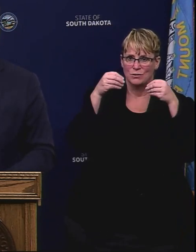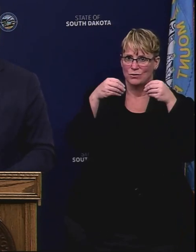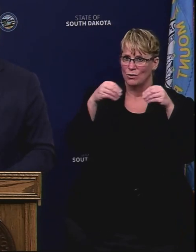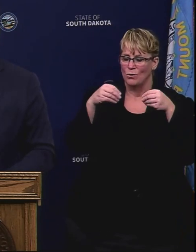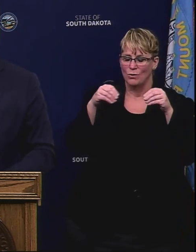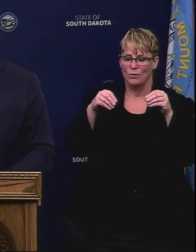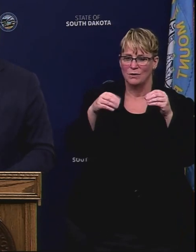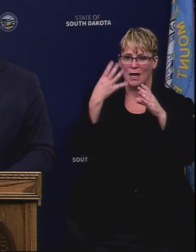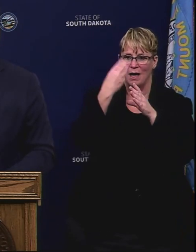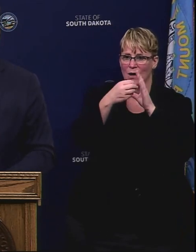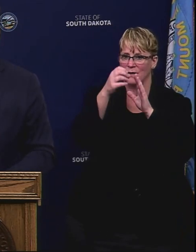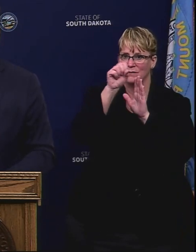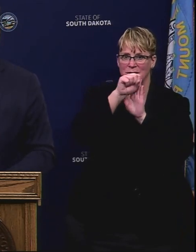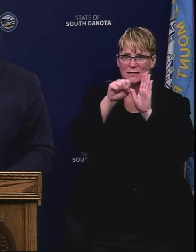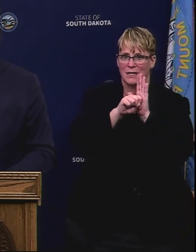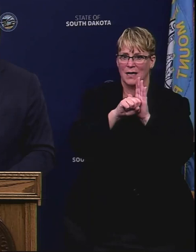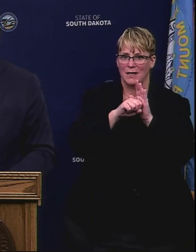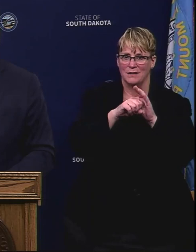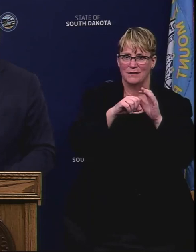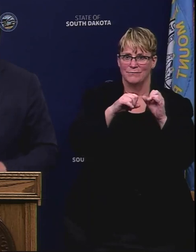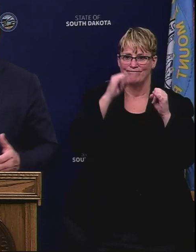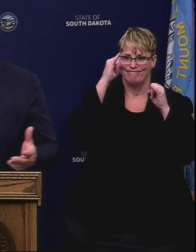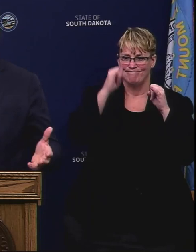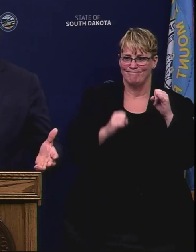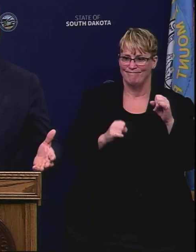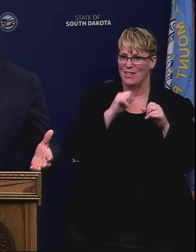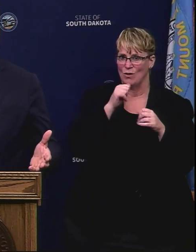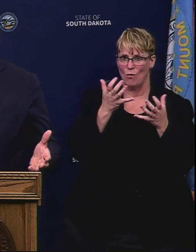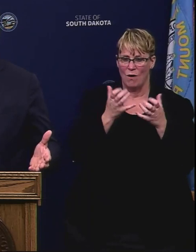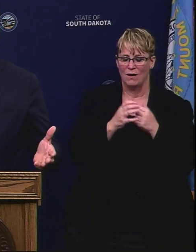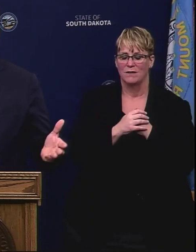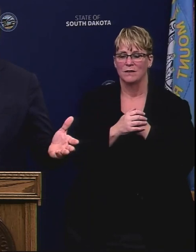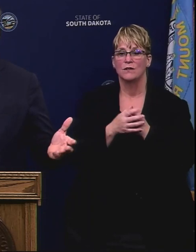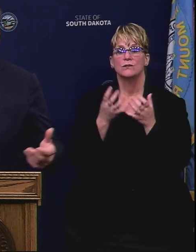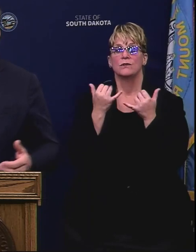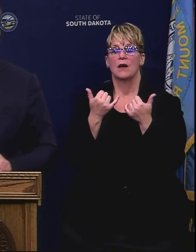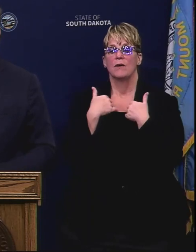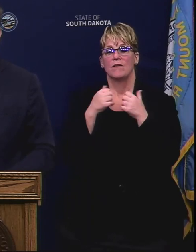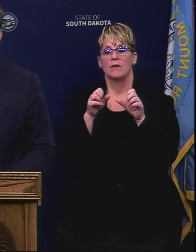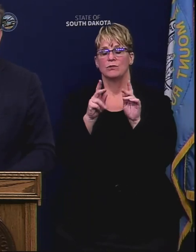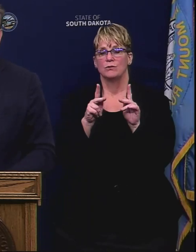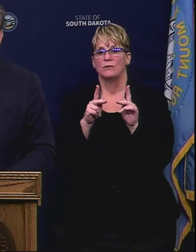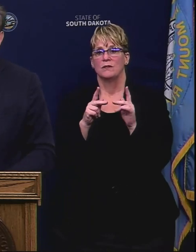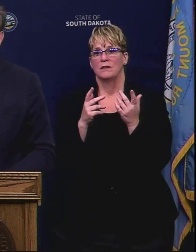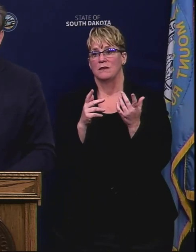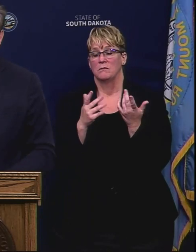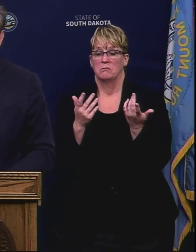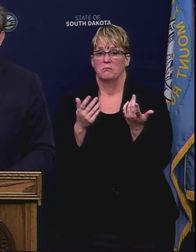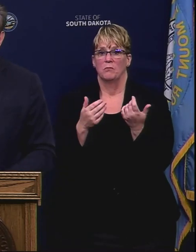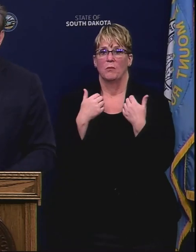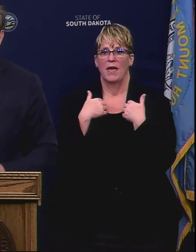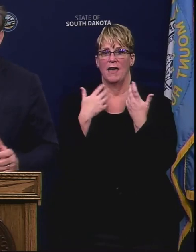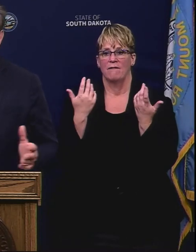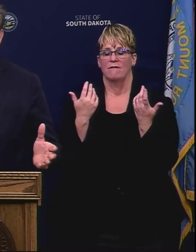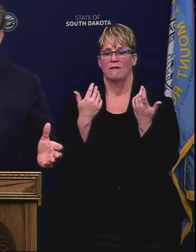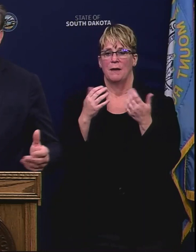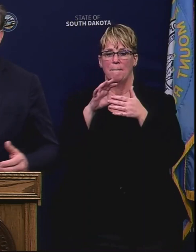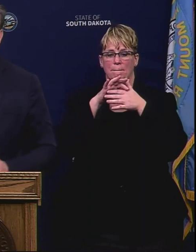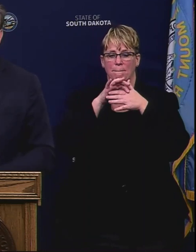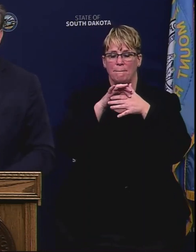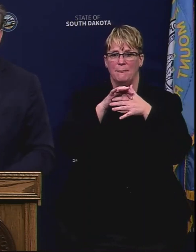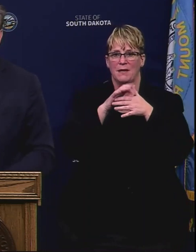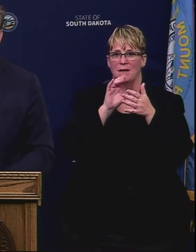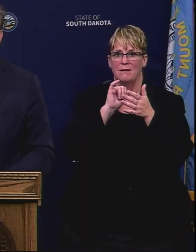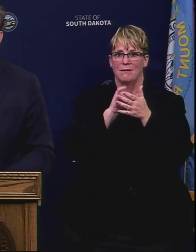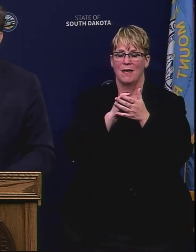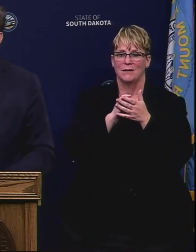out of state. So I think we have an opportunity now. First of all, we have a product that's probably